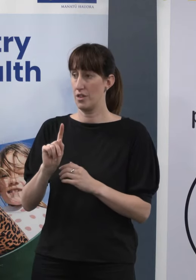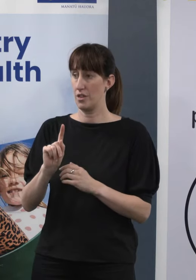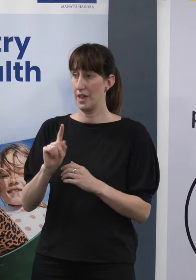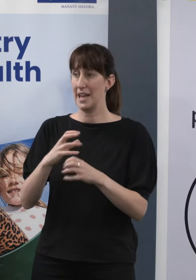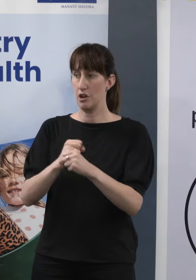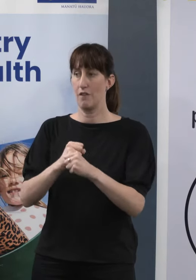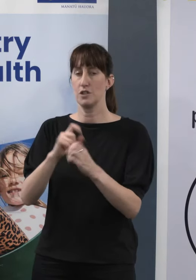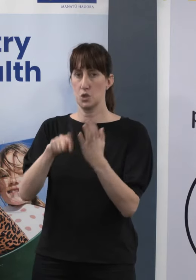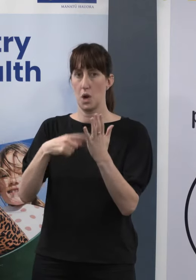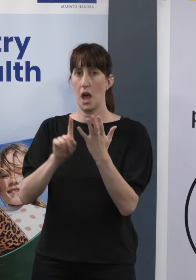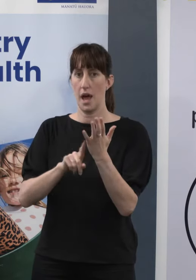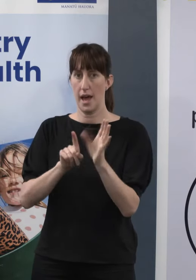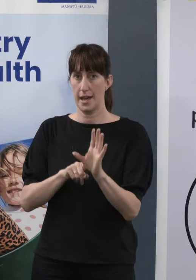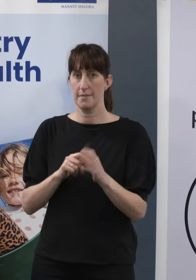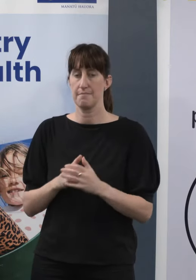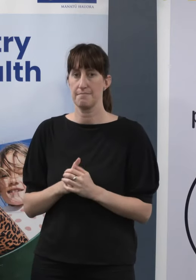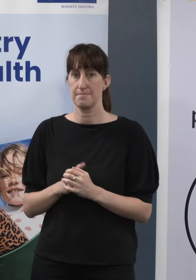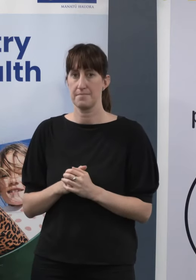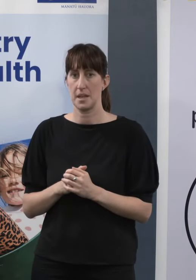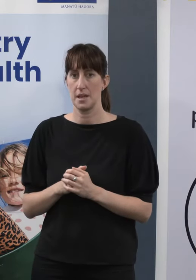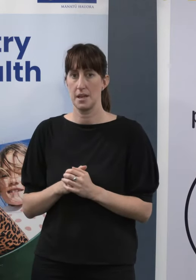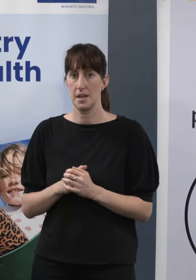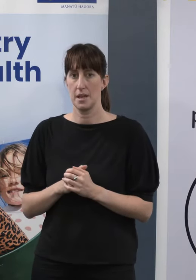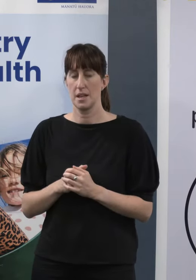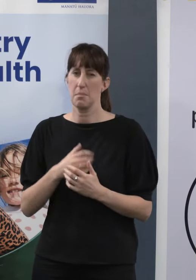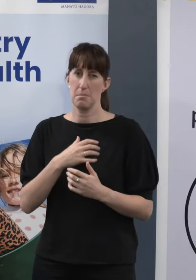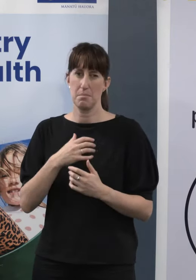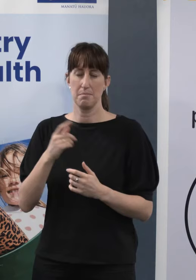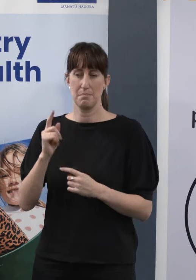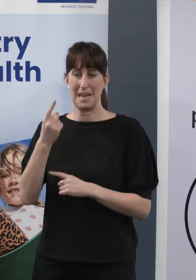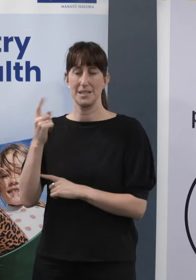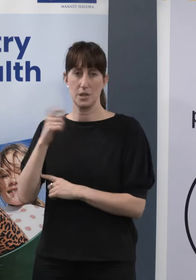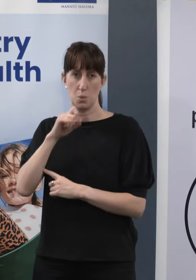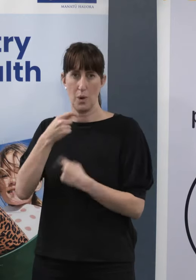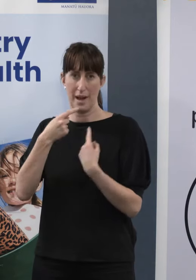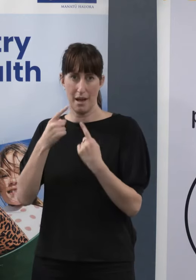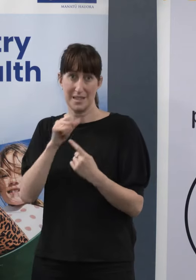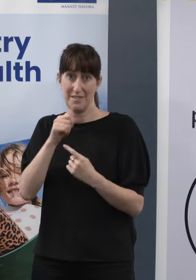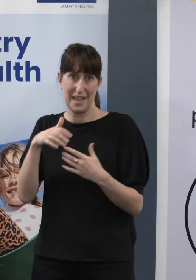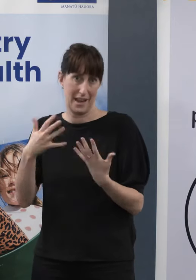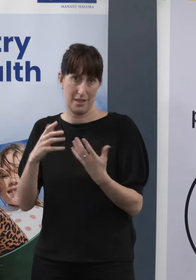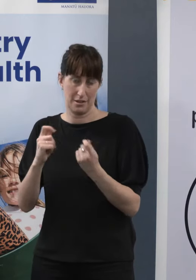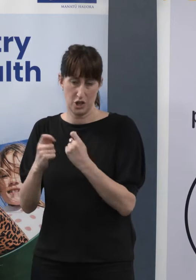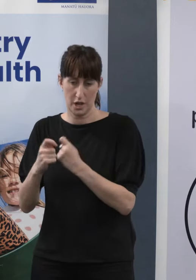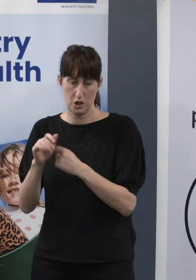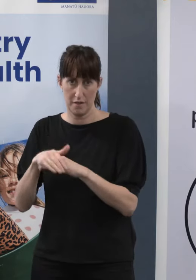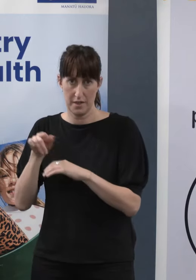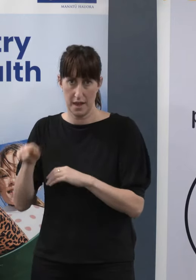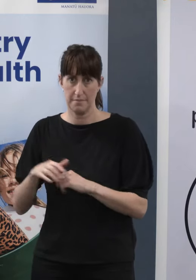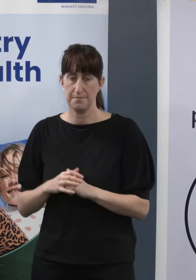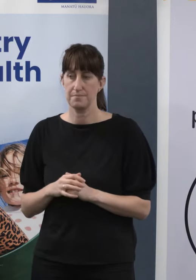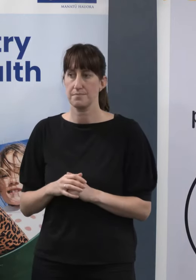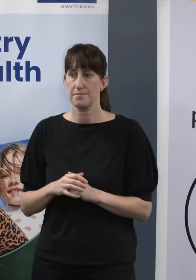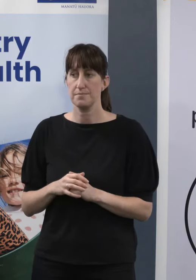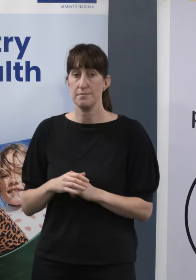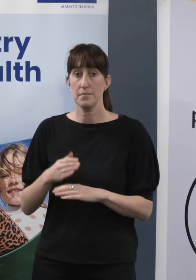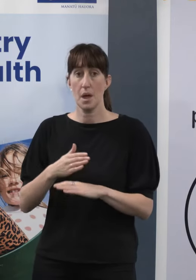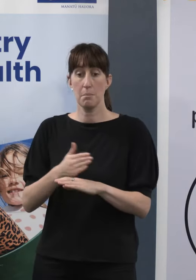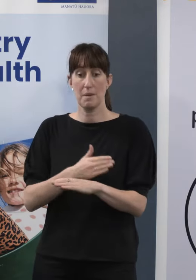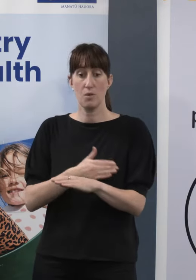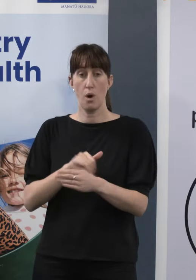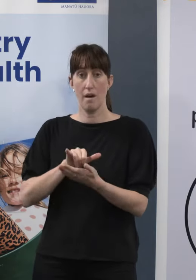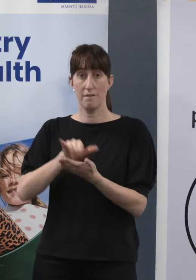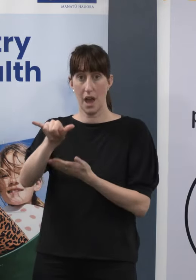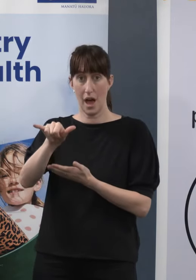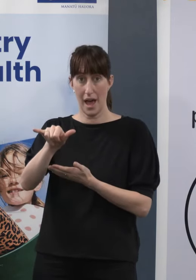Ministers will announce that. I just do want to go to the point you've made, though, about the role of pre-departure... The key role of pre-departure testing